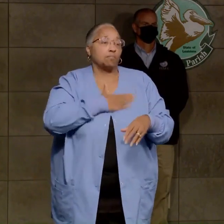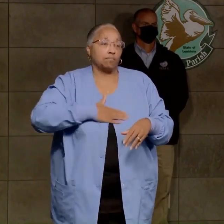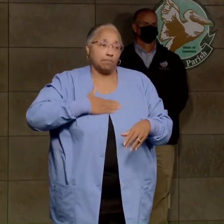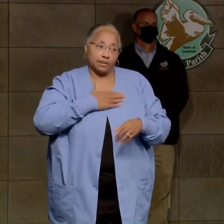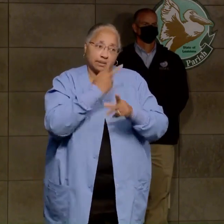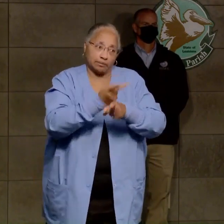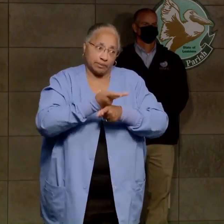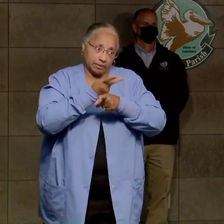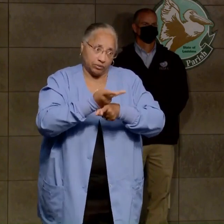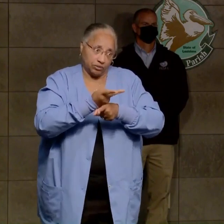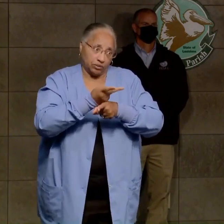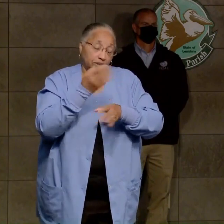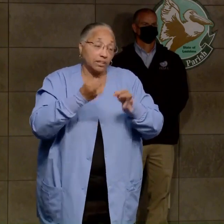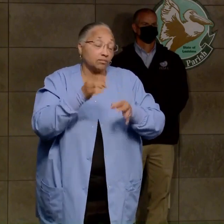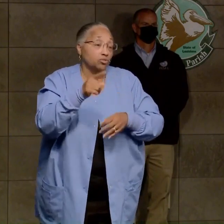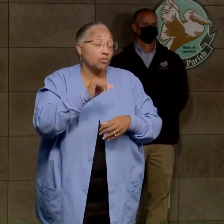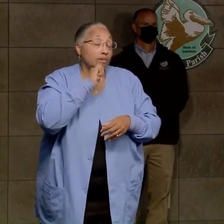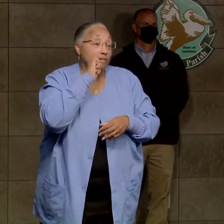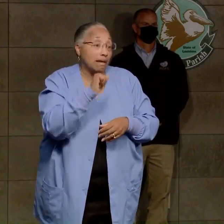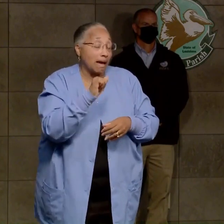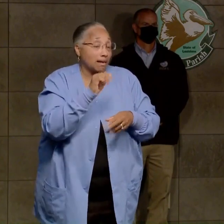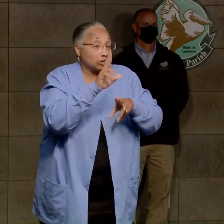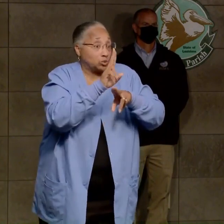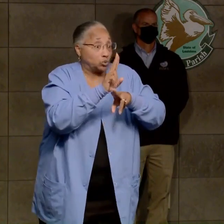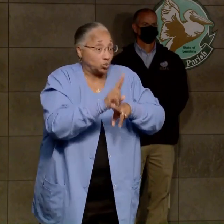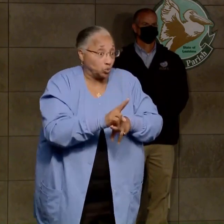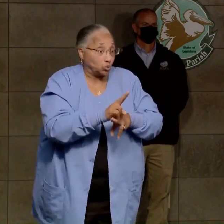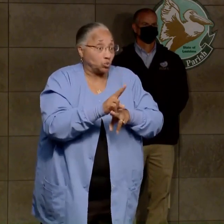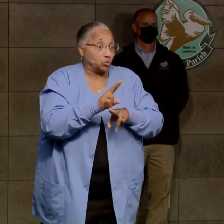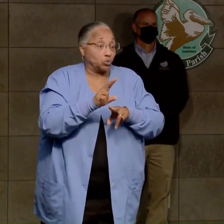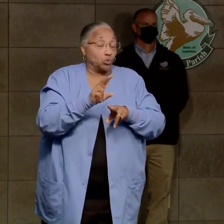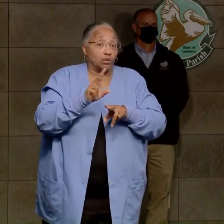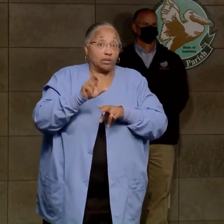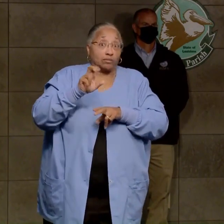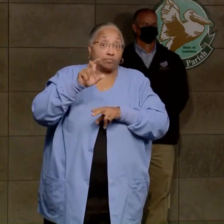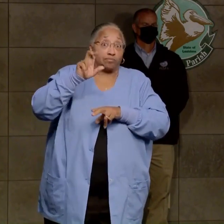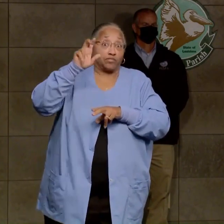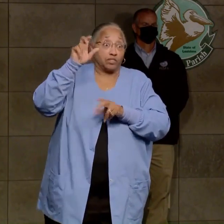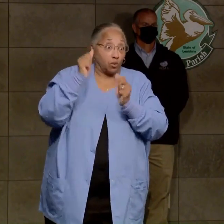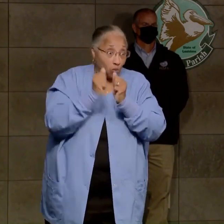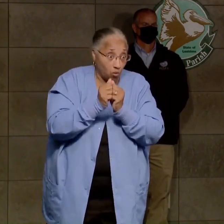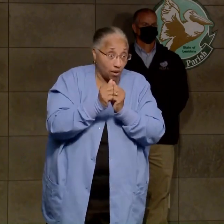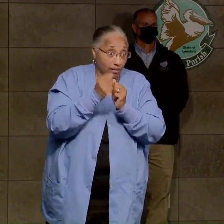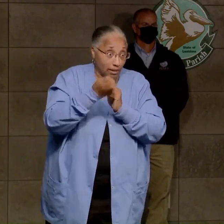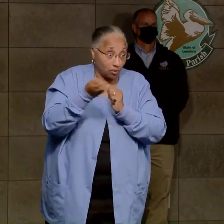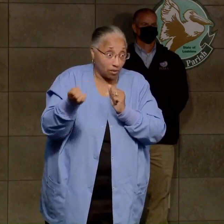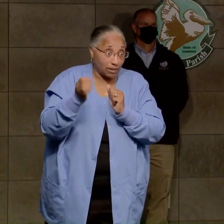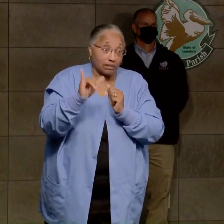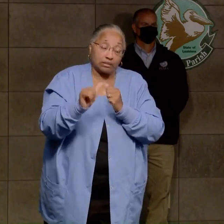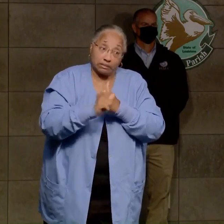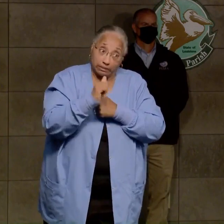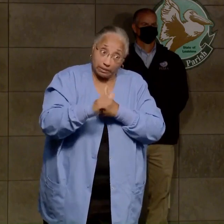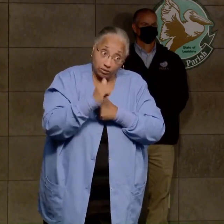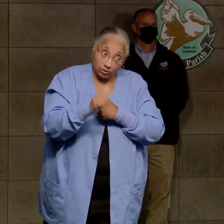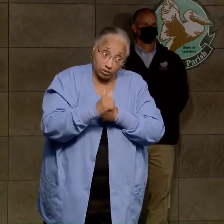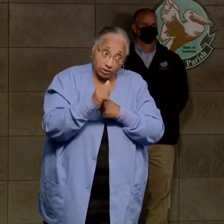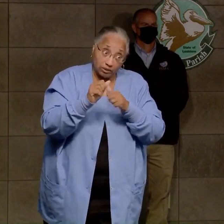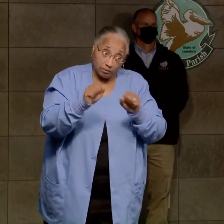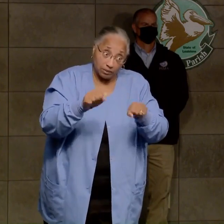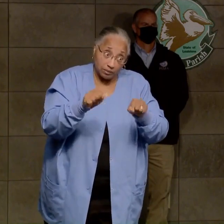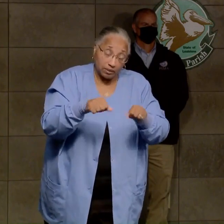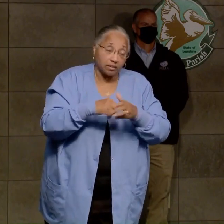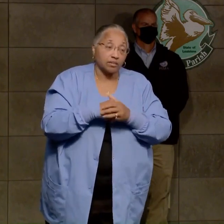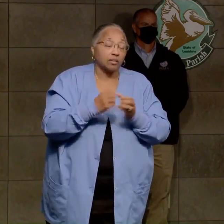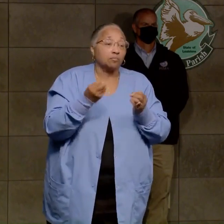be careful. If you're not someone who's used to getting on a ladder with equipment, that's a dangerous situation. Many